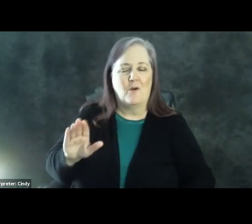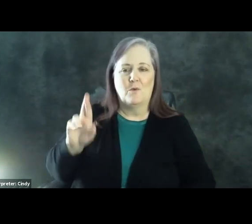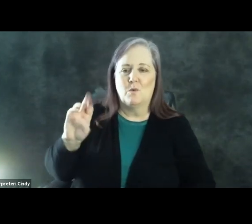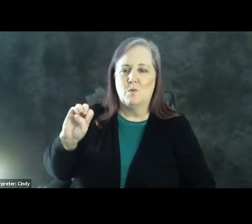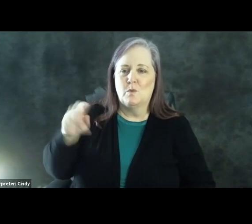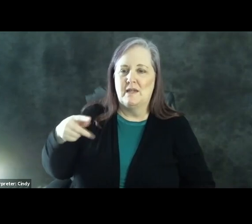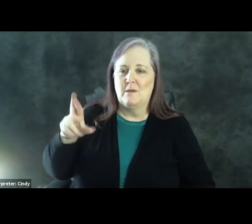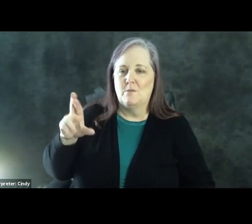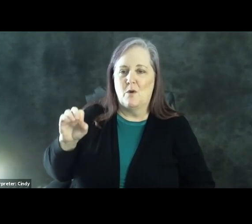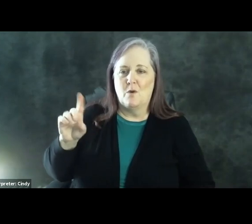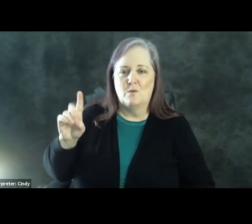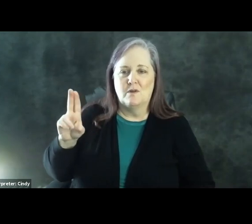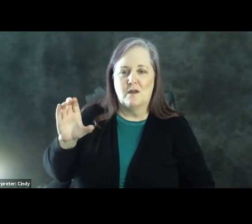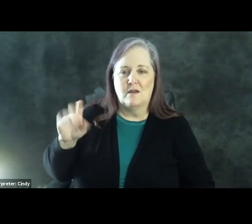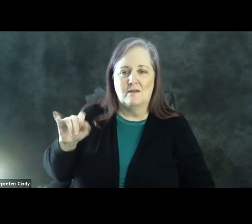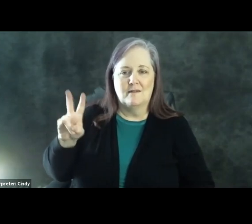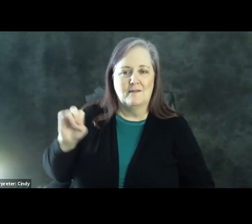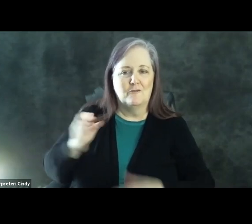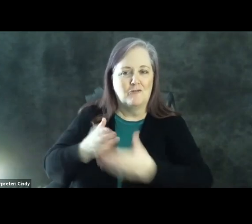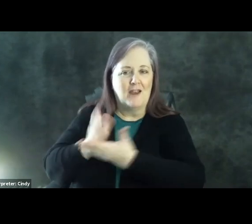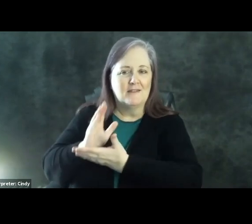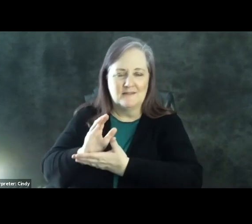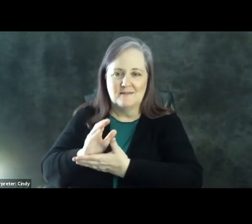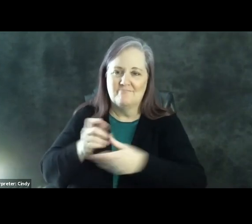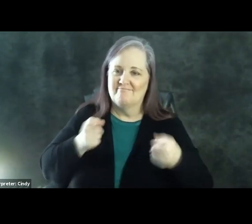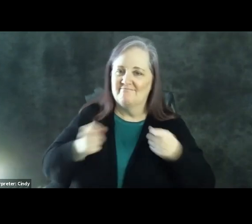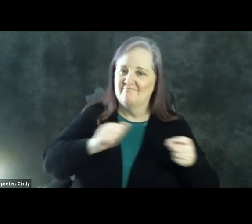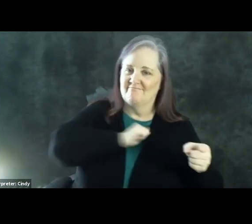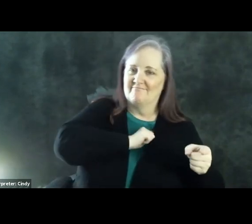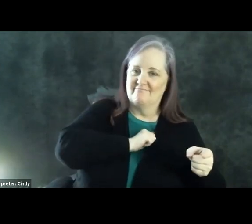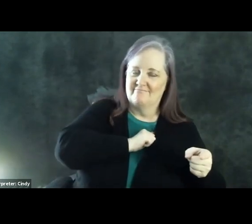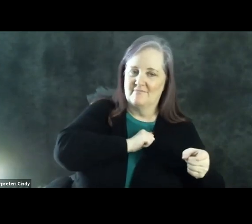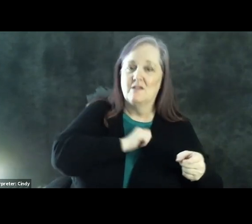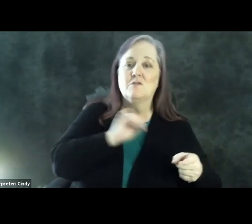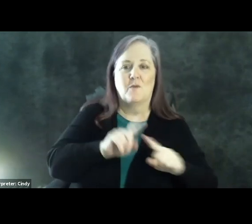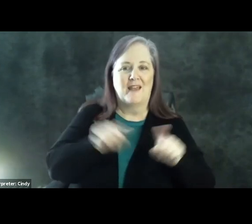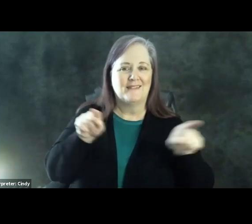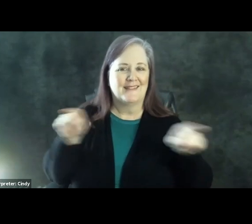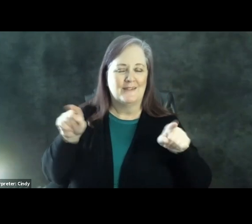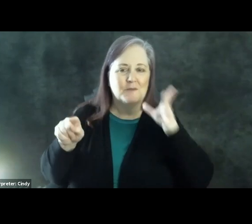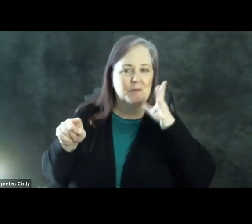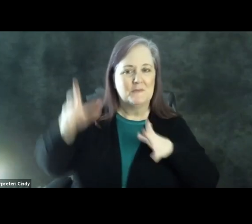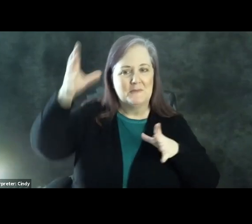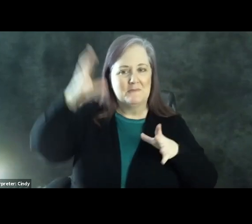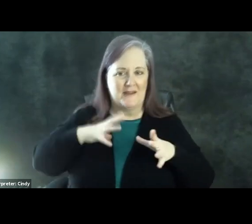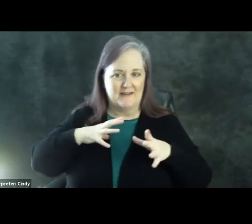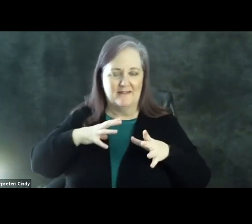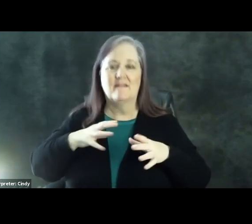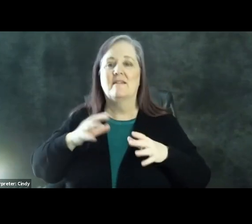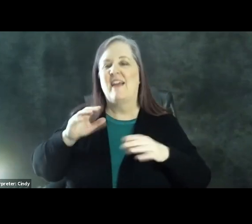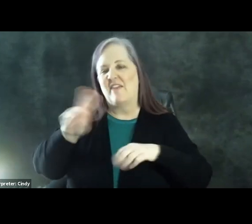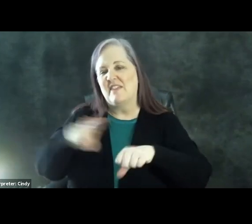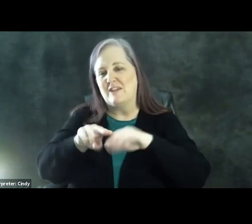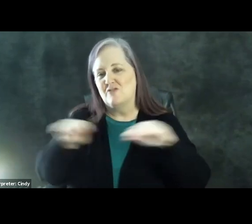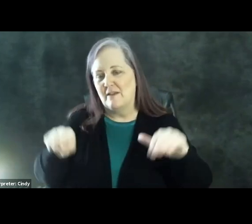things that are starting to kind of drive that gender gap between Latinas and Latinos, at least at the national level. So with